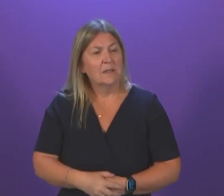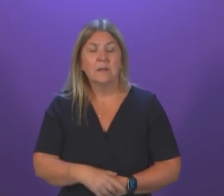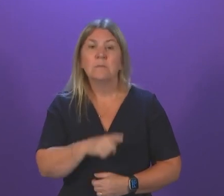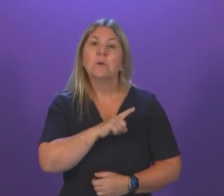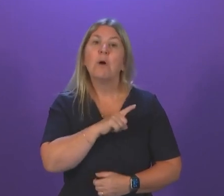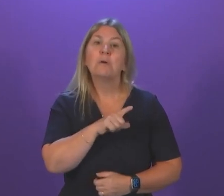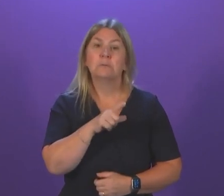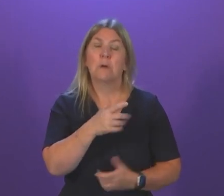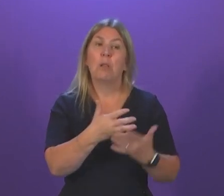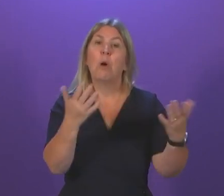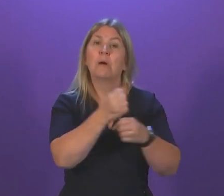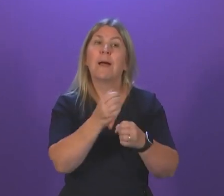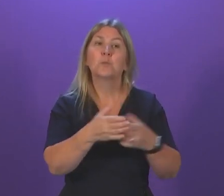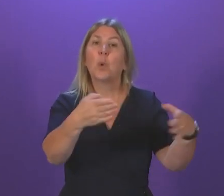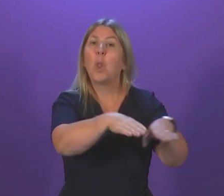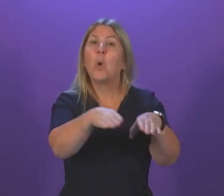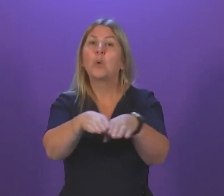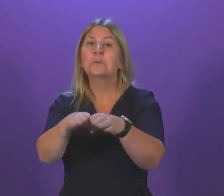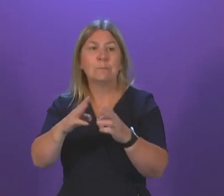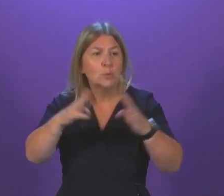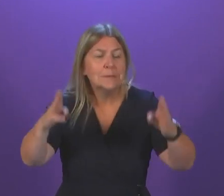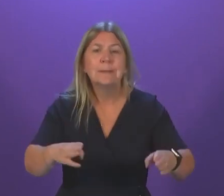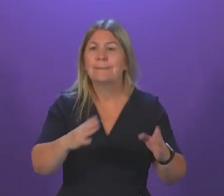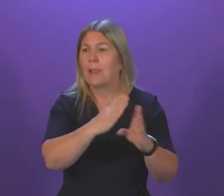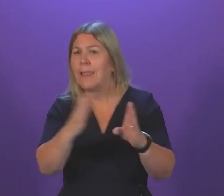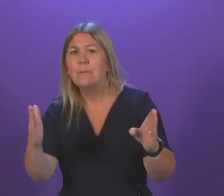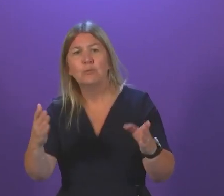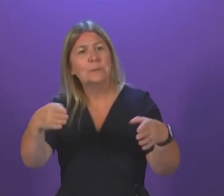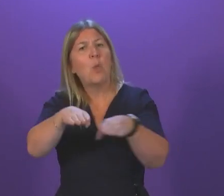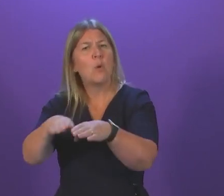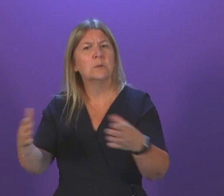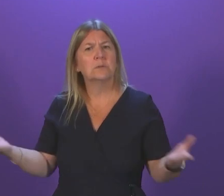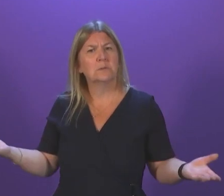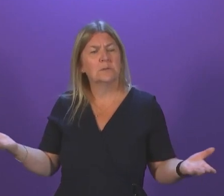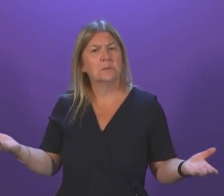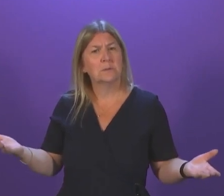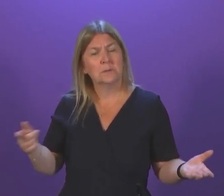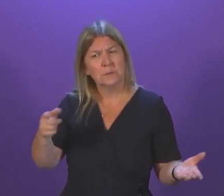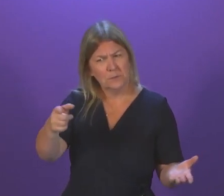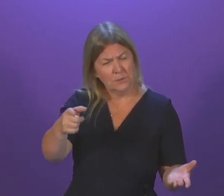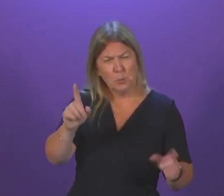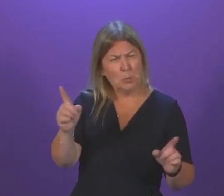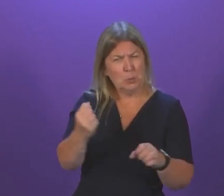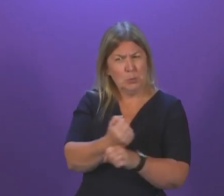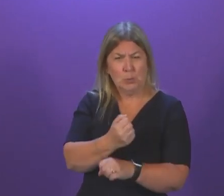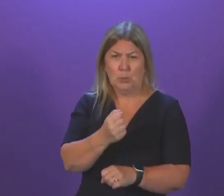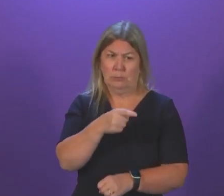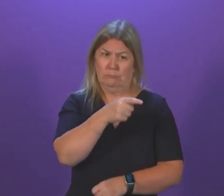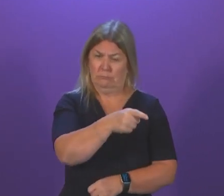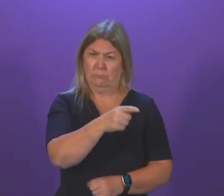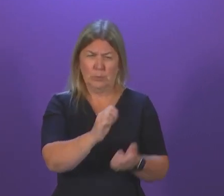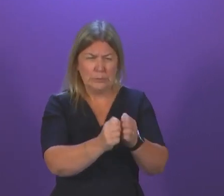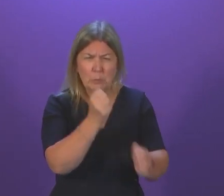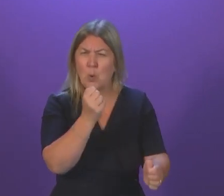to ask the First Minister what assessment the Scottish Government has made of the financial shortfall being experienced by Glasgow Life and other sport